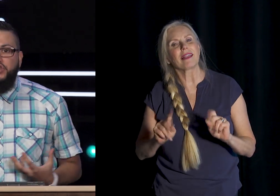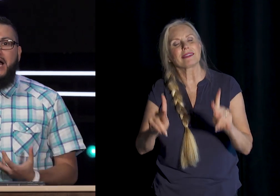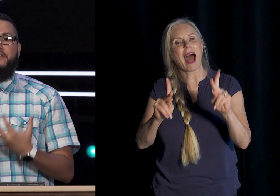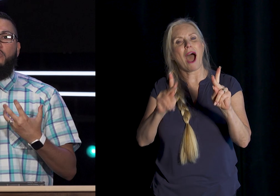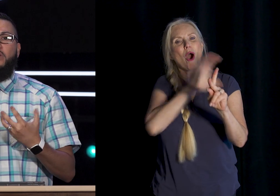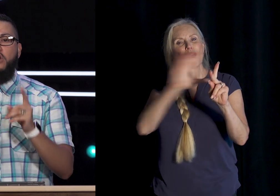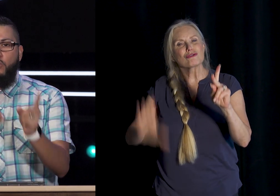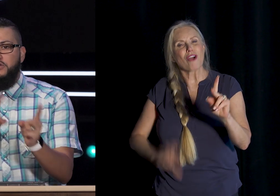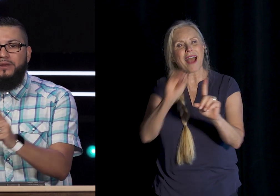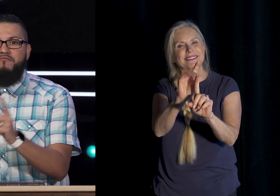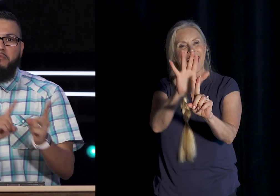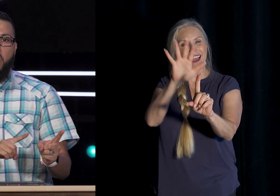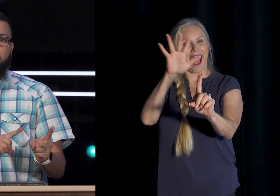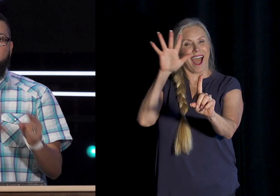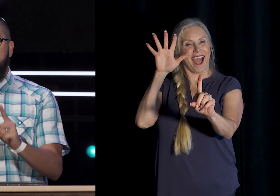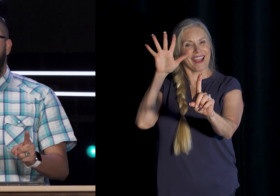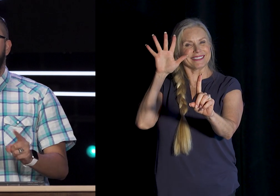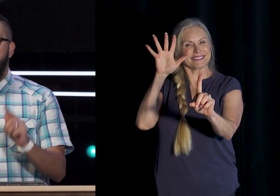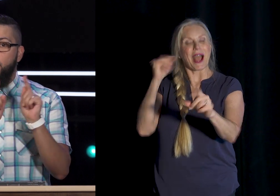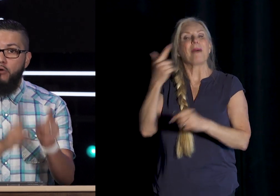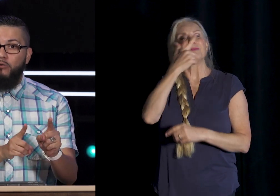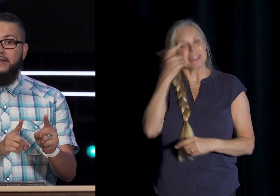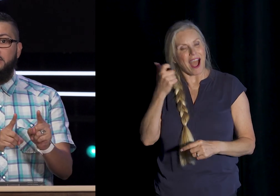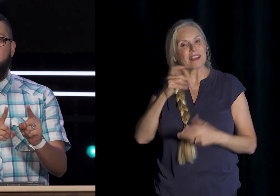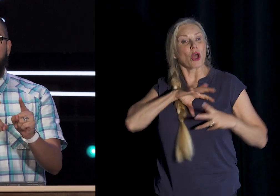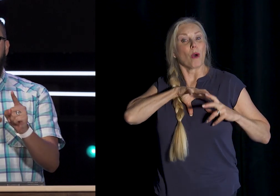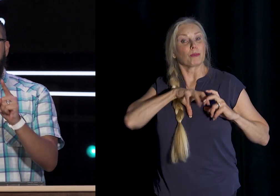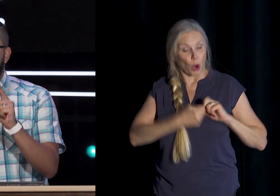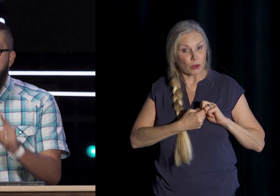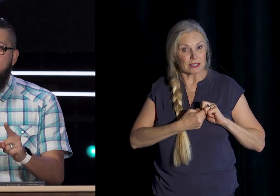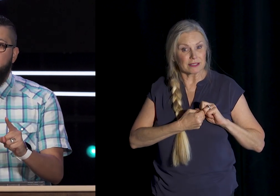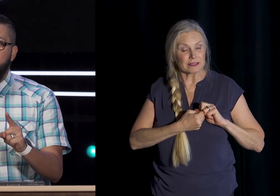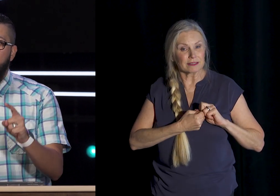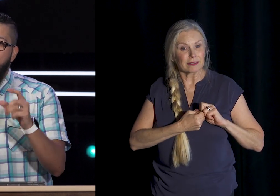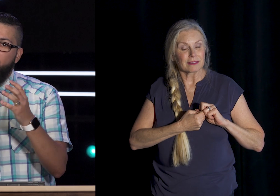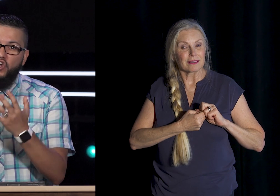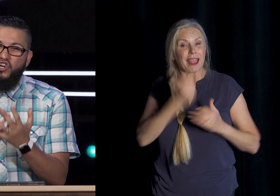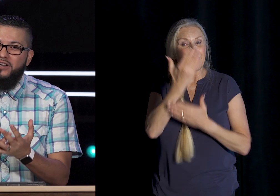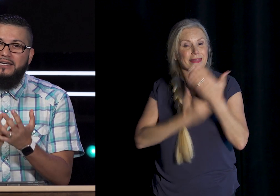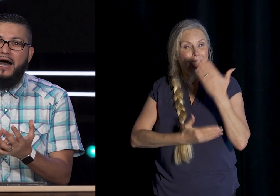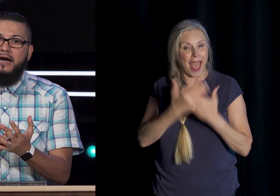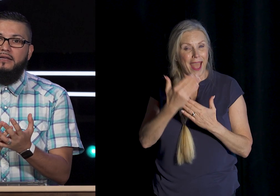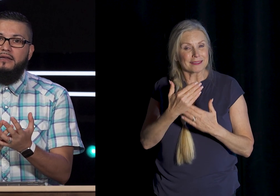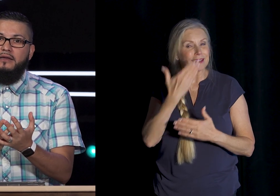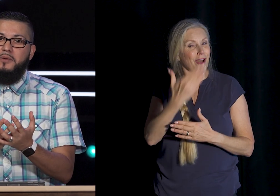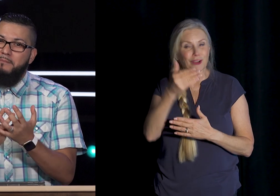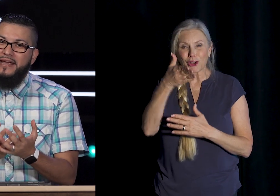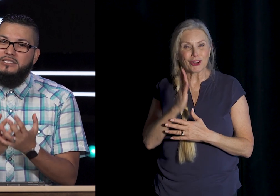shine Through us Once we Have been Broken Because Brokenness In the Hands Of a Good God Makes